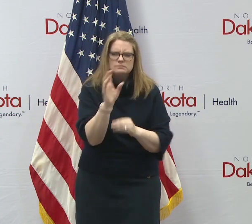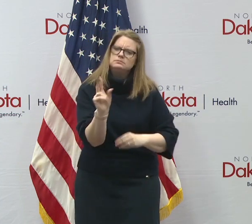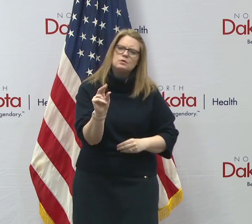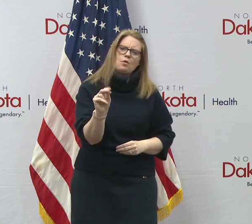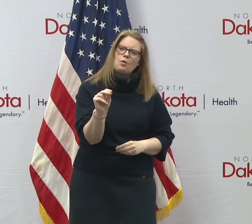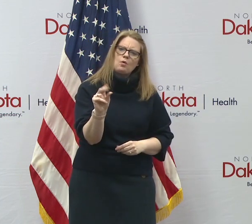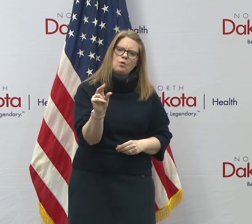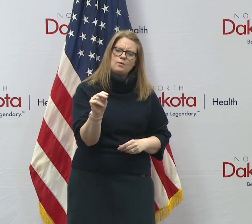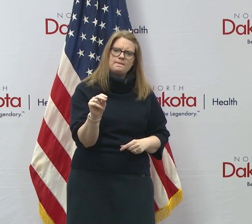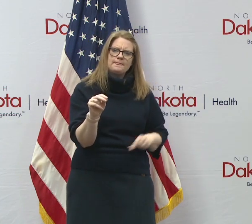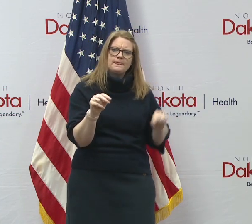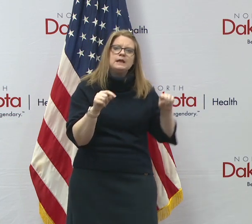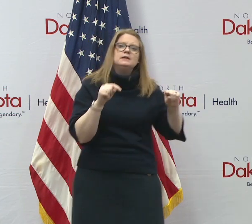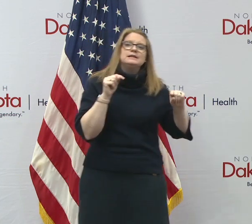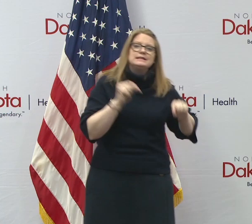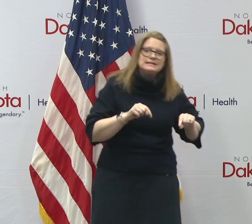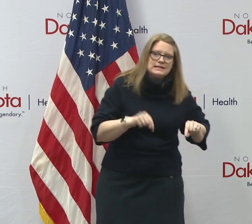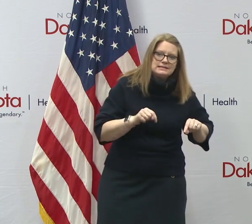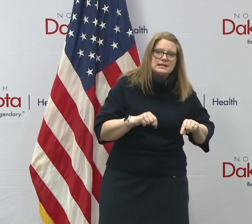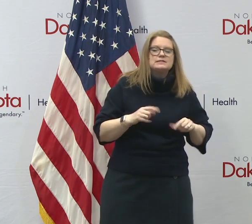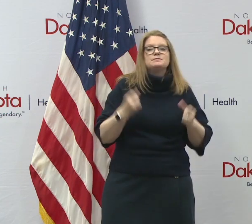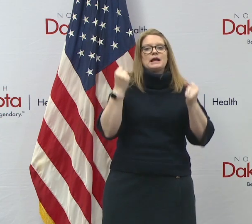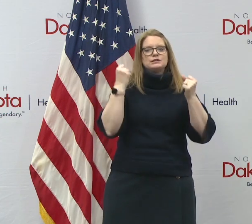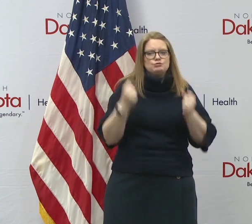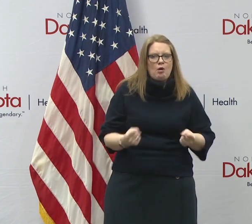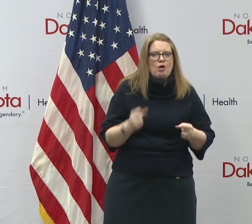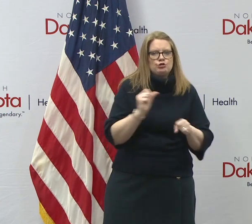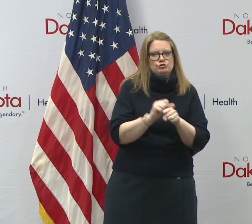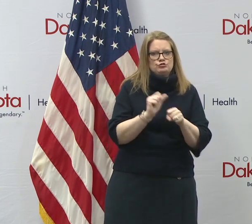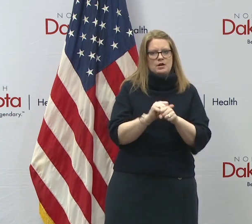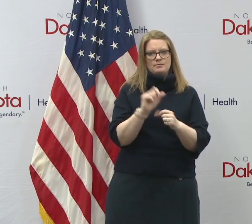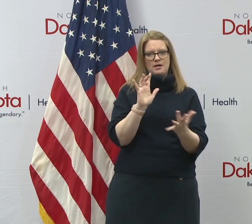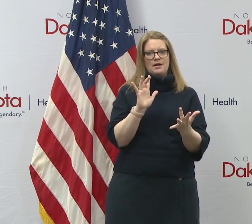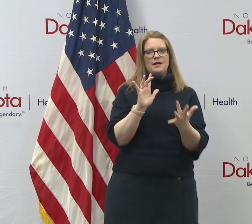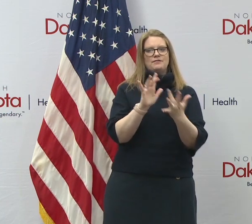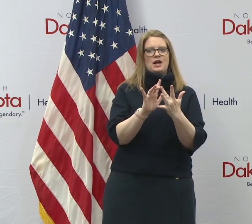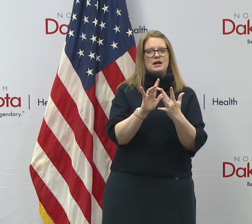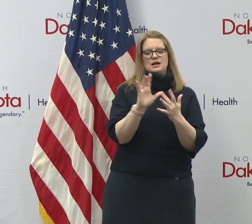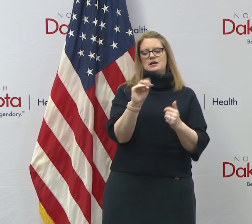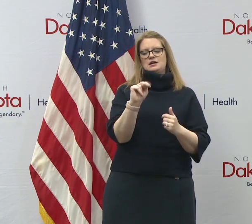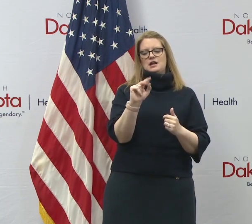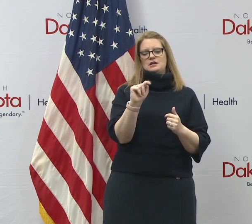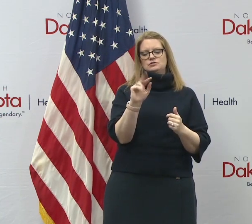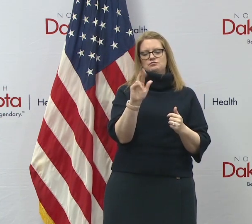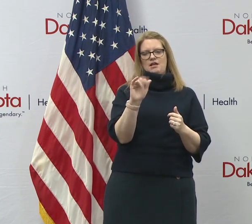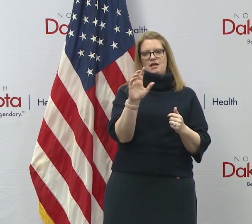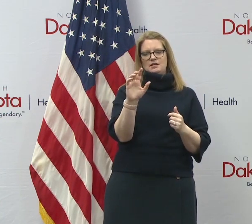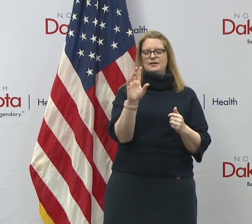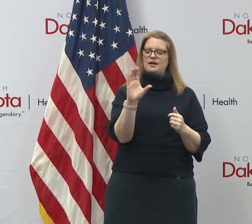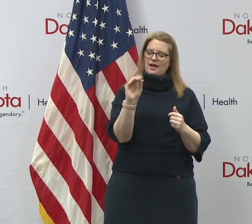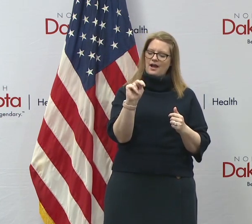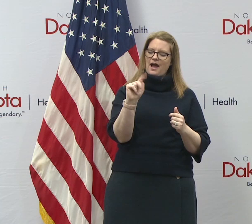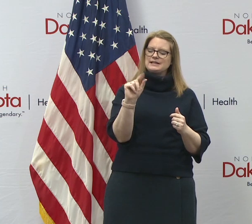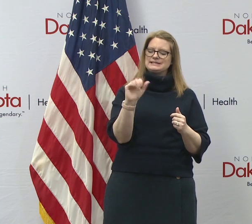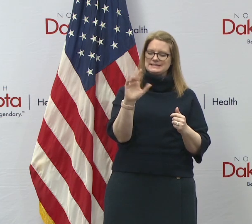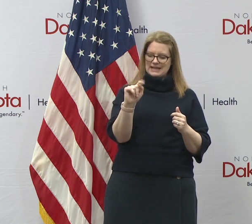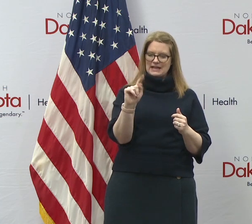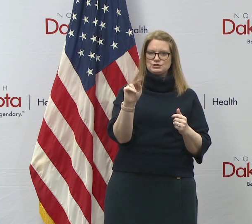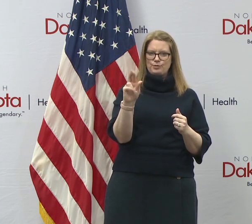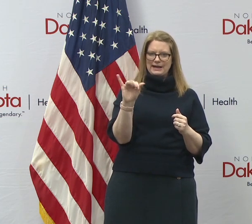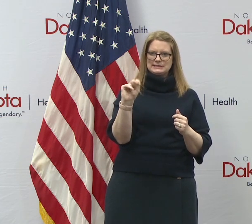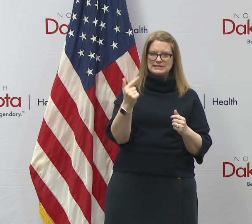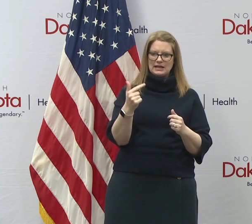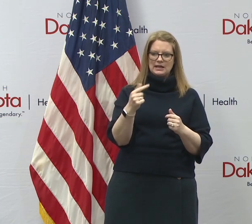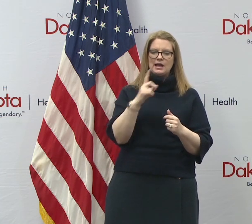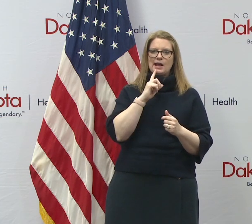even stronger and better job of contact tracing, which is why the care 19 app, which is why we've ramped up our, our, our contact tracing